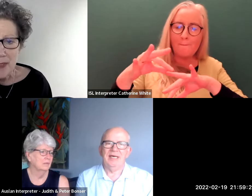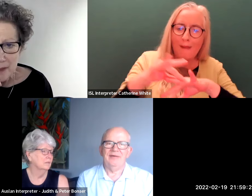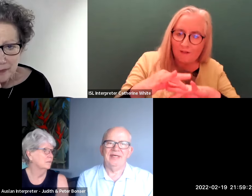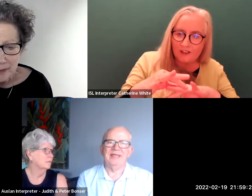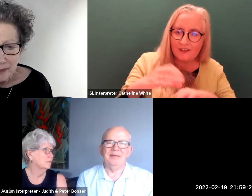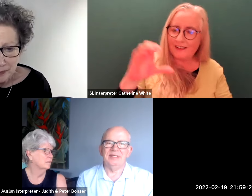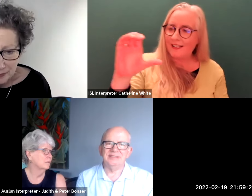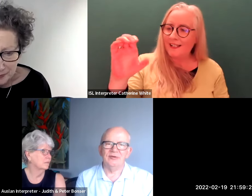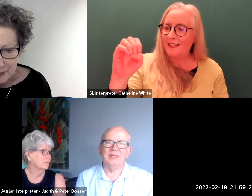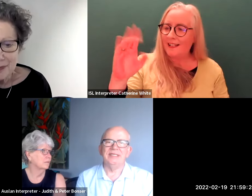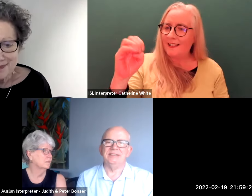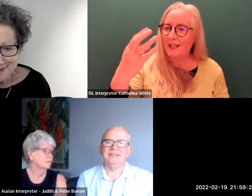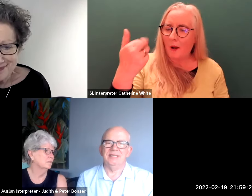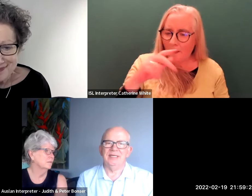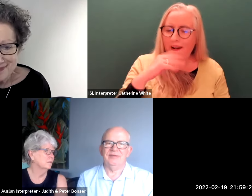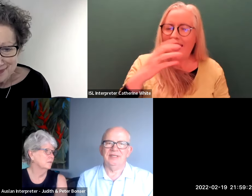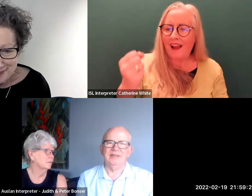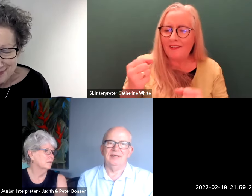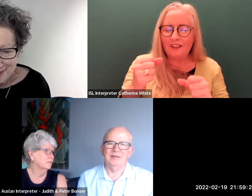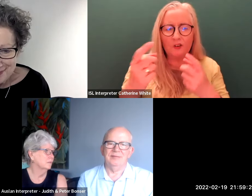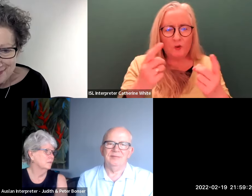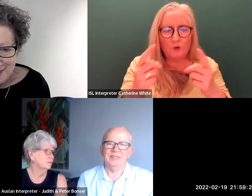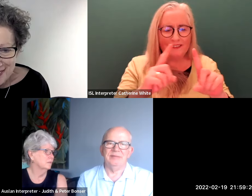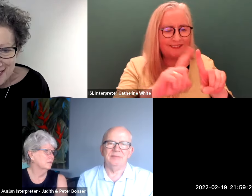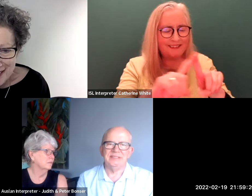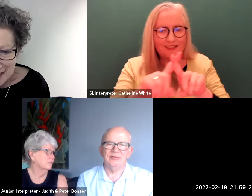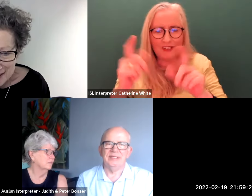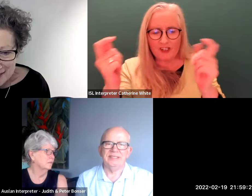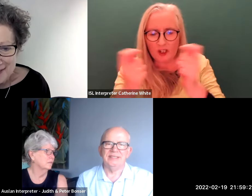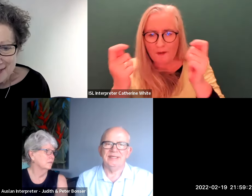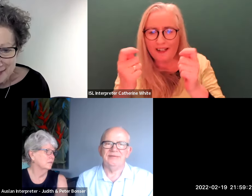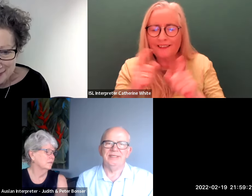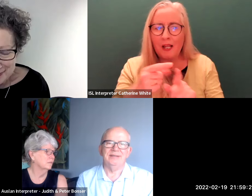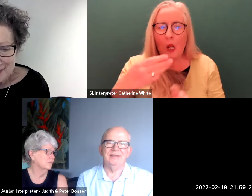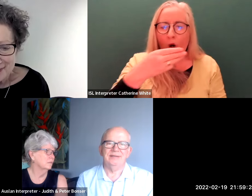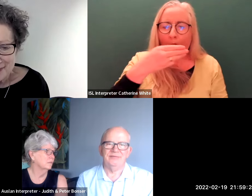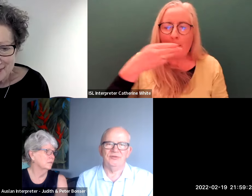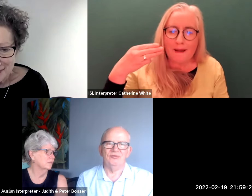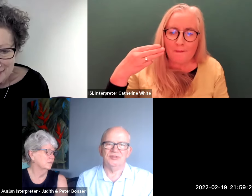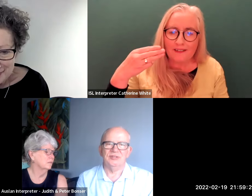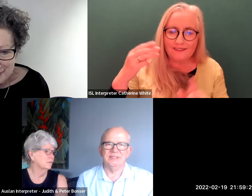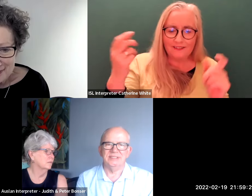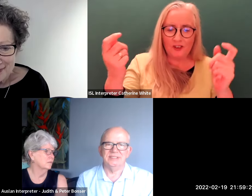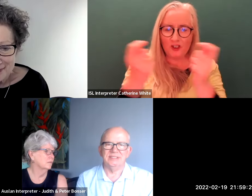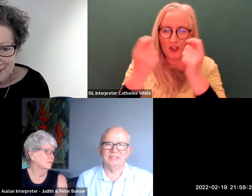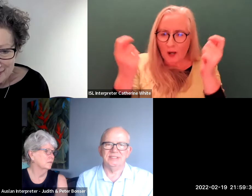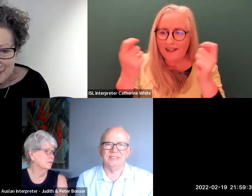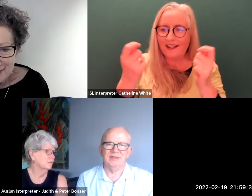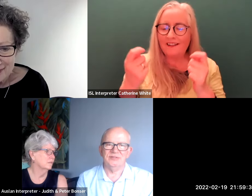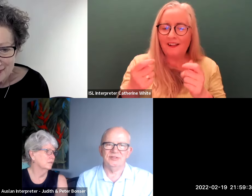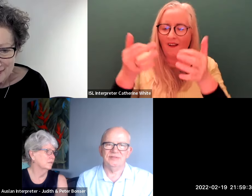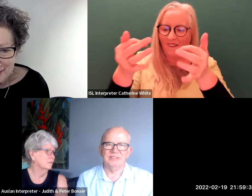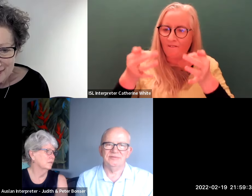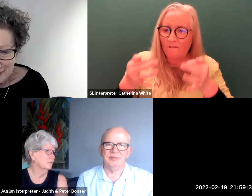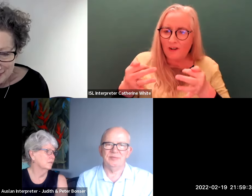i've done naming ceremonies and i have done um commitment ceremonies i have done funeral services for